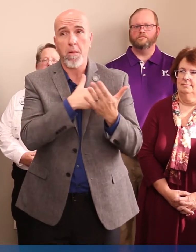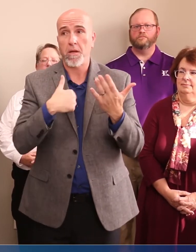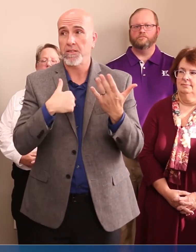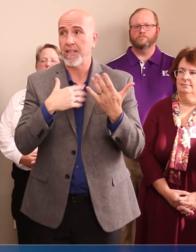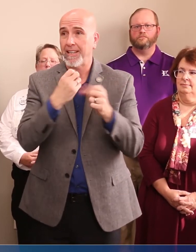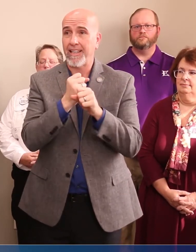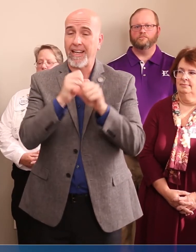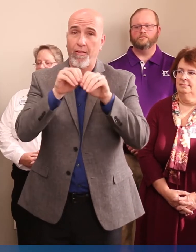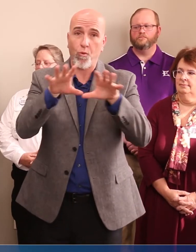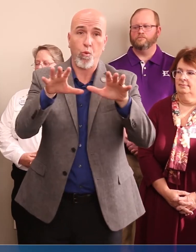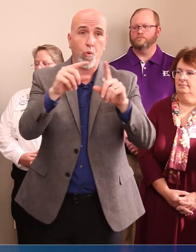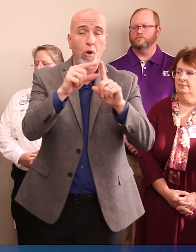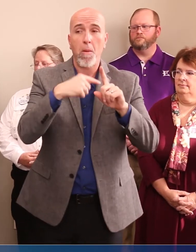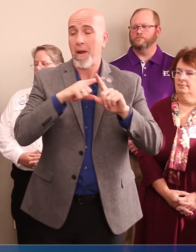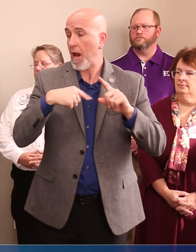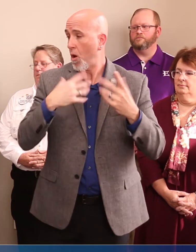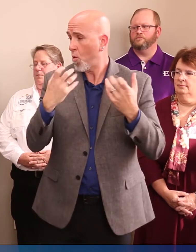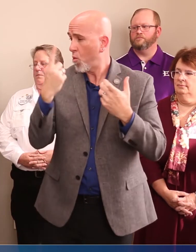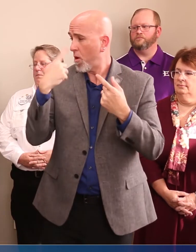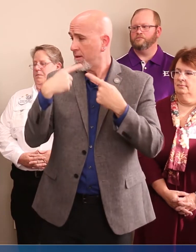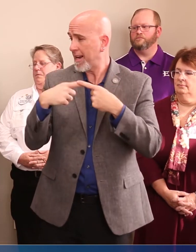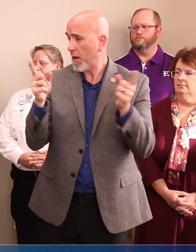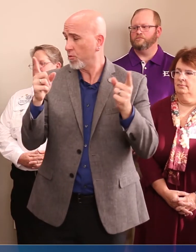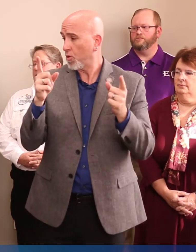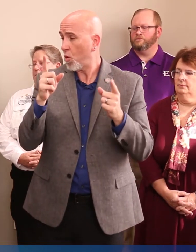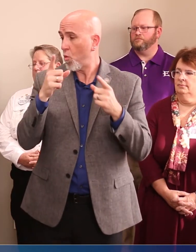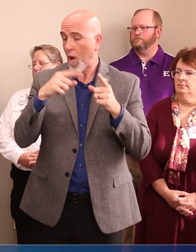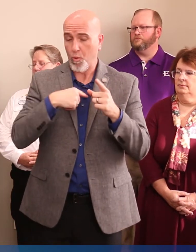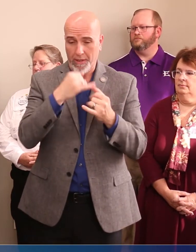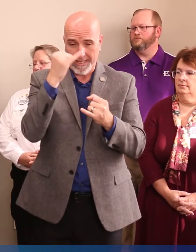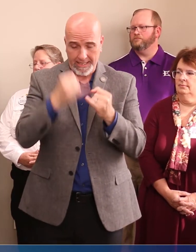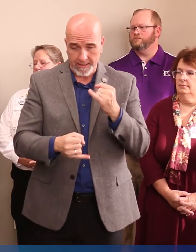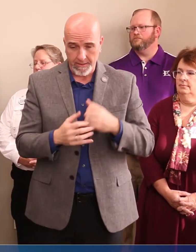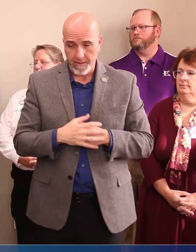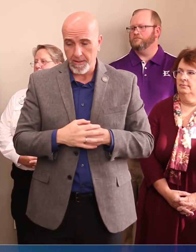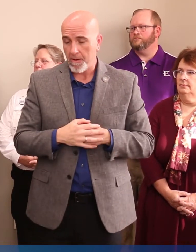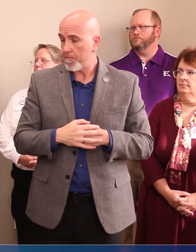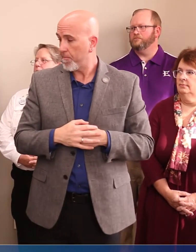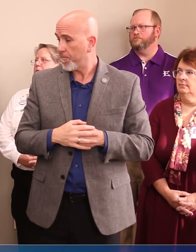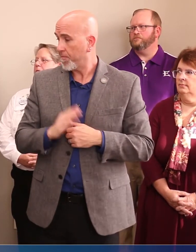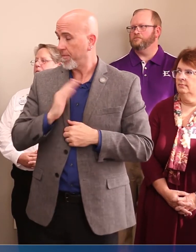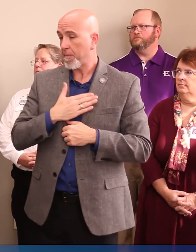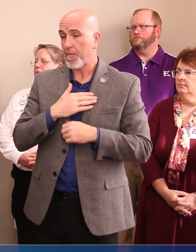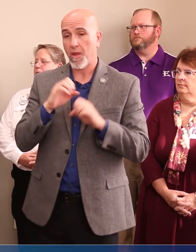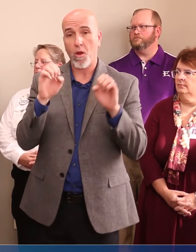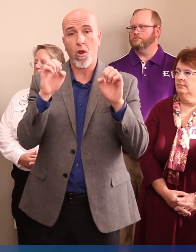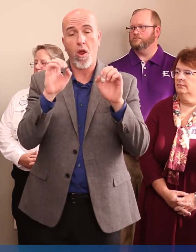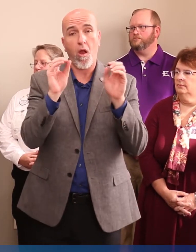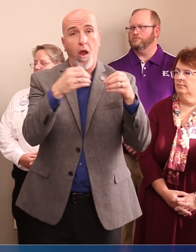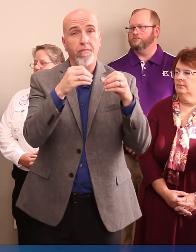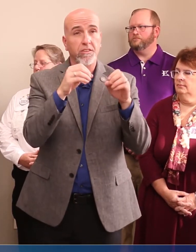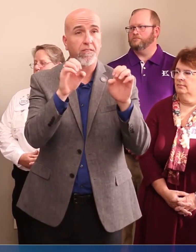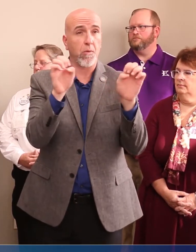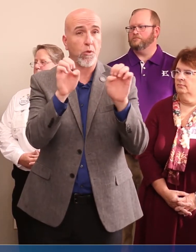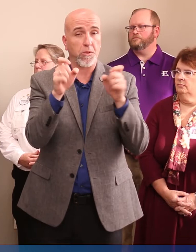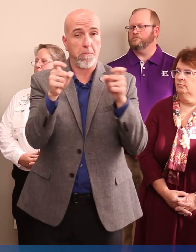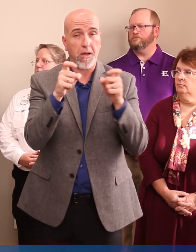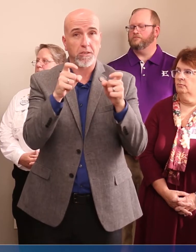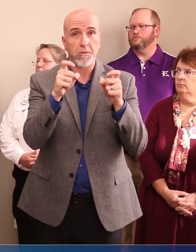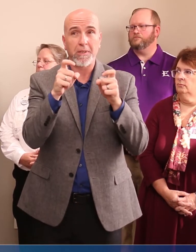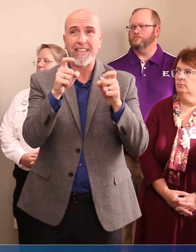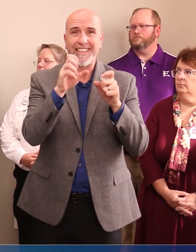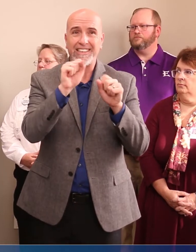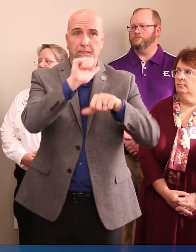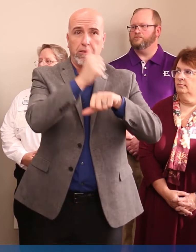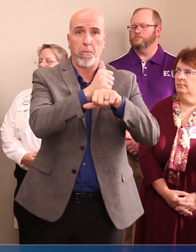get the word out. I do want to announce just as we end here that our Emergency Office of Emergency Management is putting together a